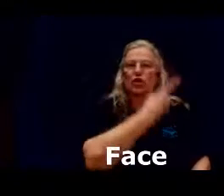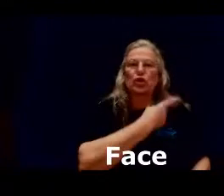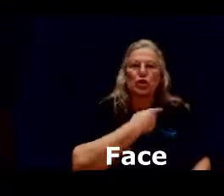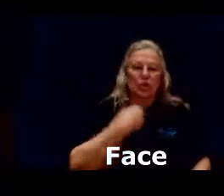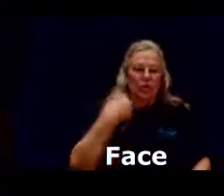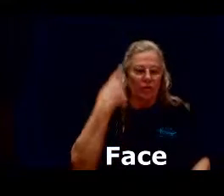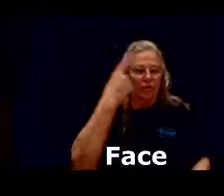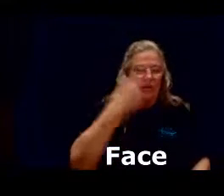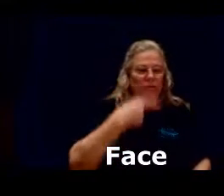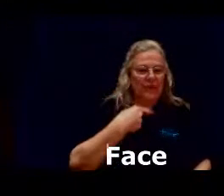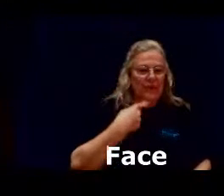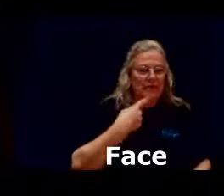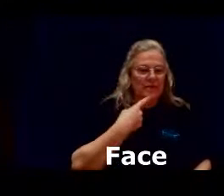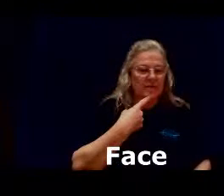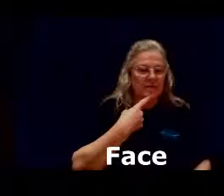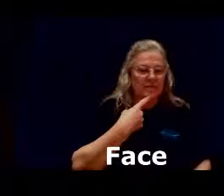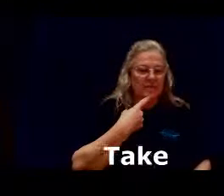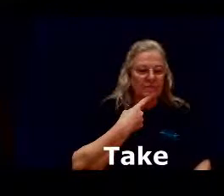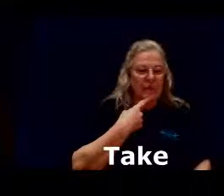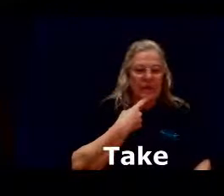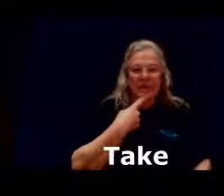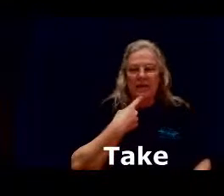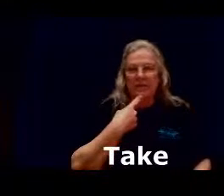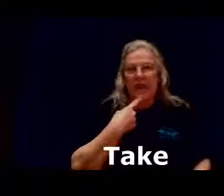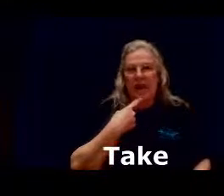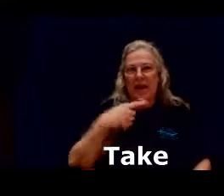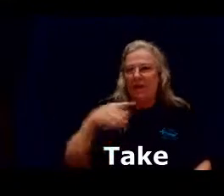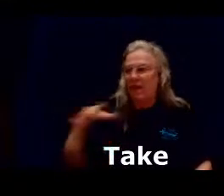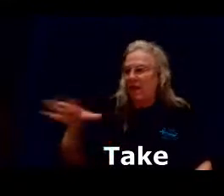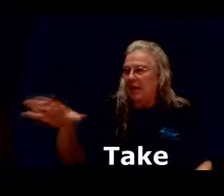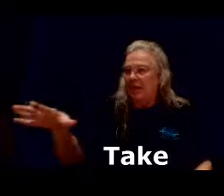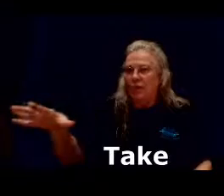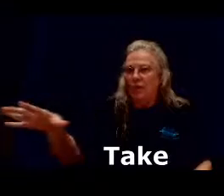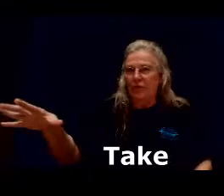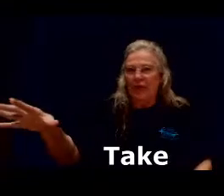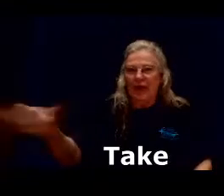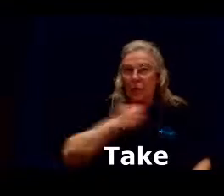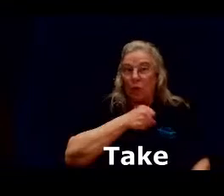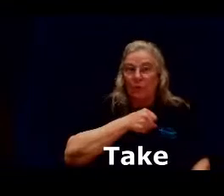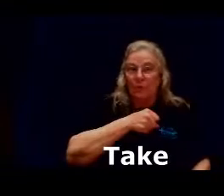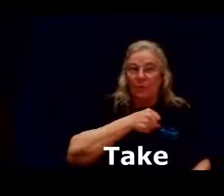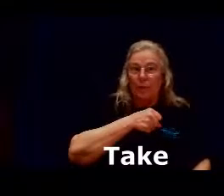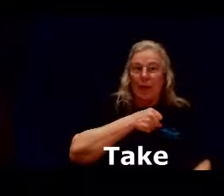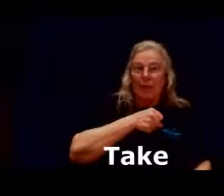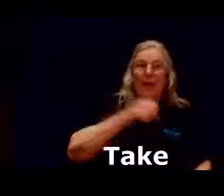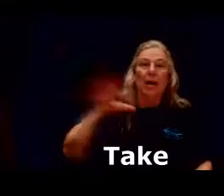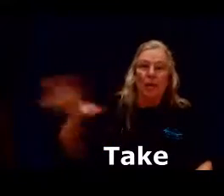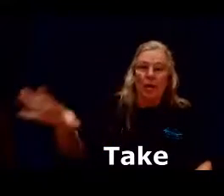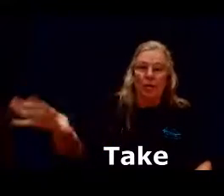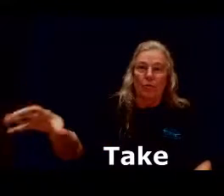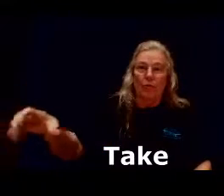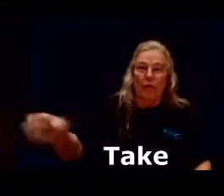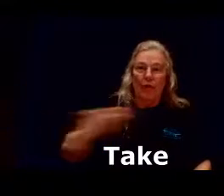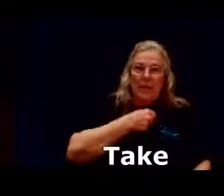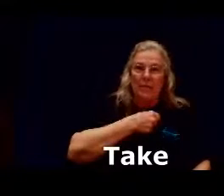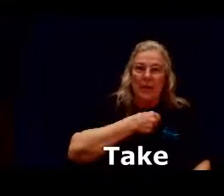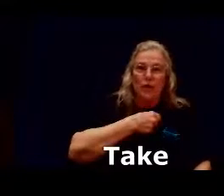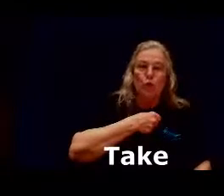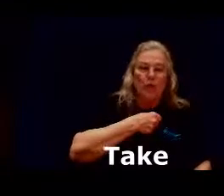circle the face take it's over there and I'm going to bring it back I'm going to grab it and bring it toward